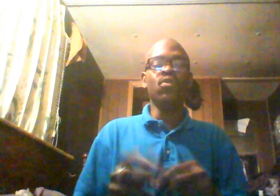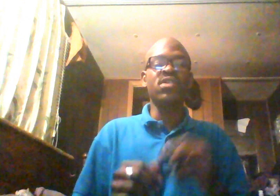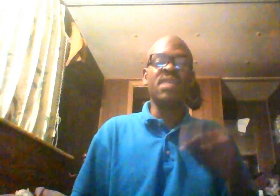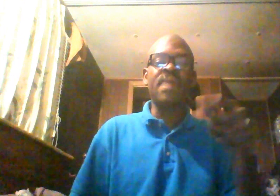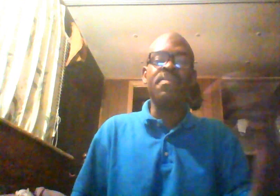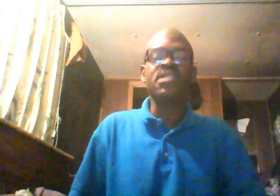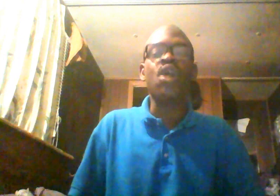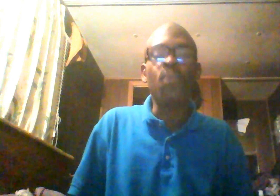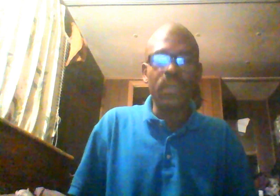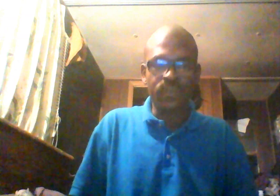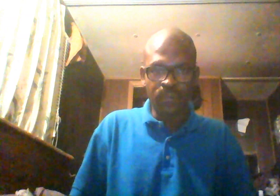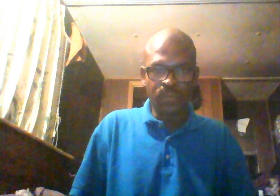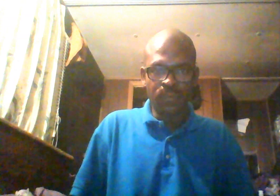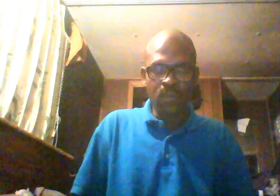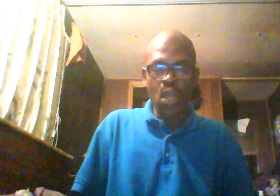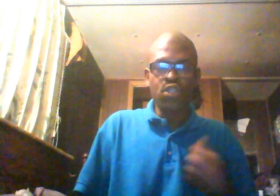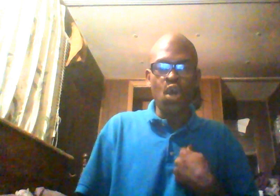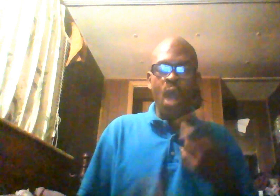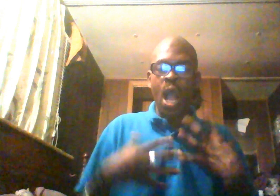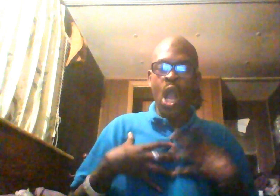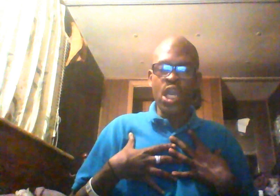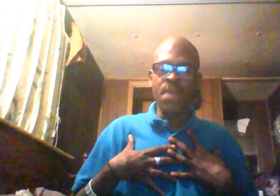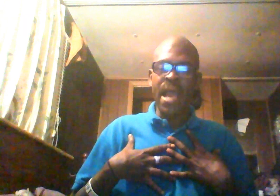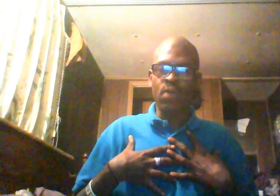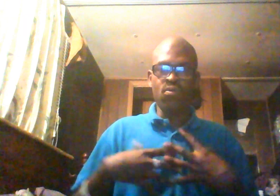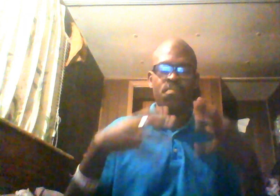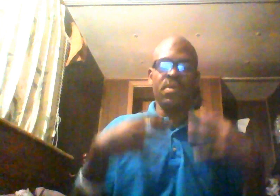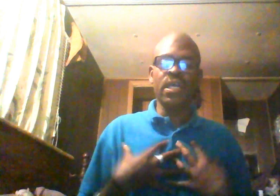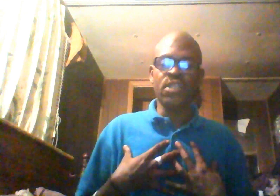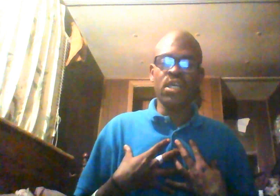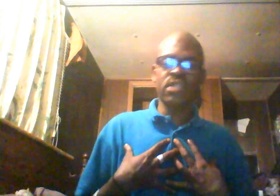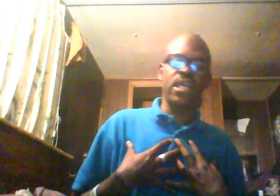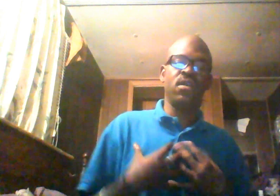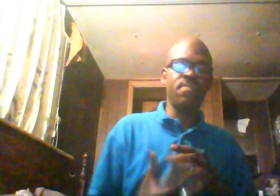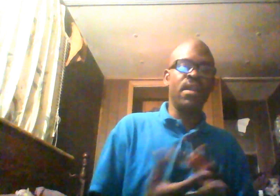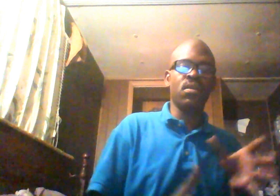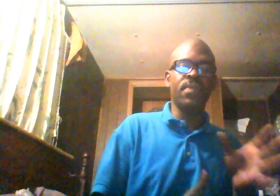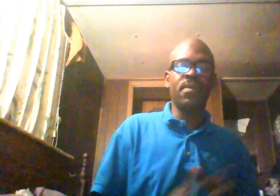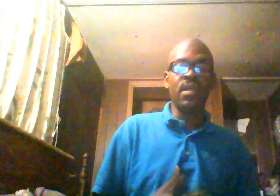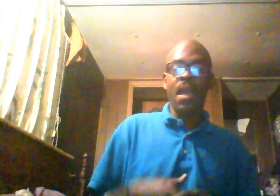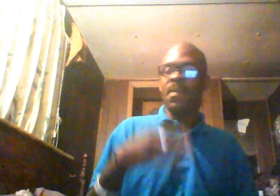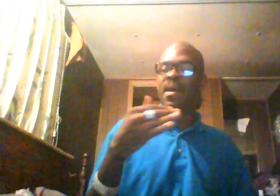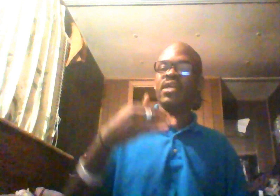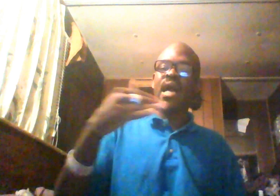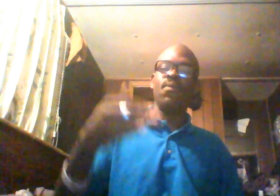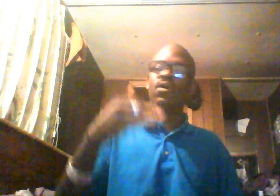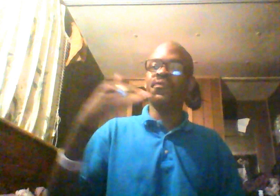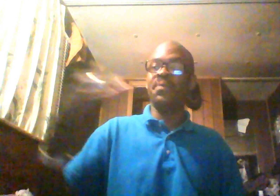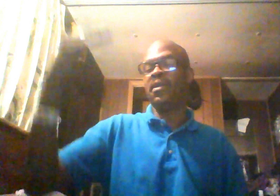losers keep their business open. So, he, Michael, being a young entertainer, he made a little bit of money. But, Michael's like, I want to go from here to